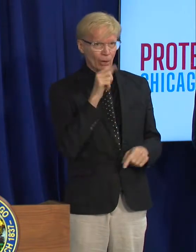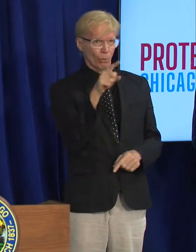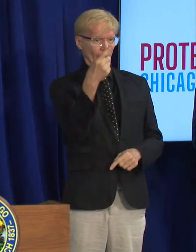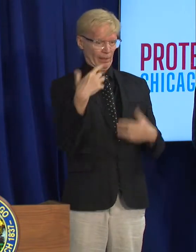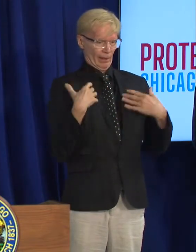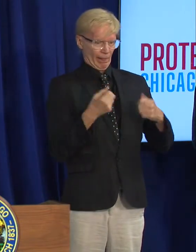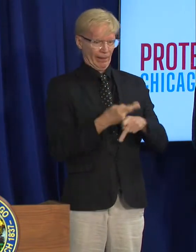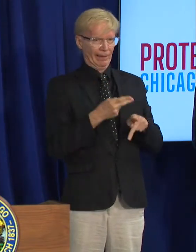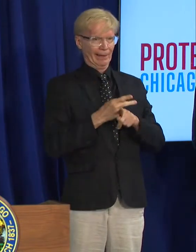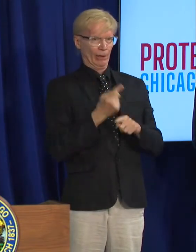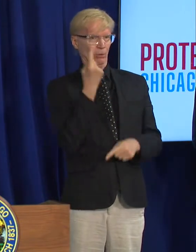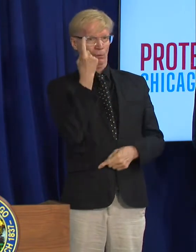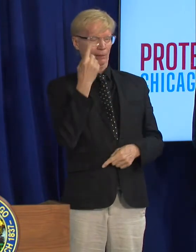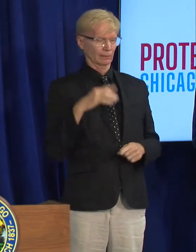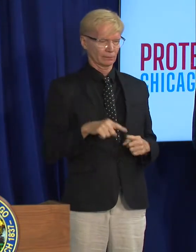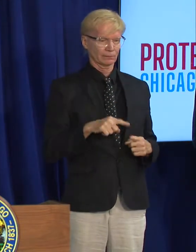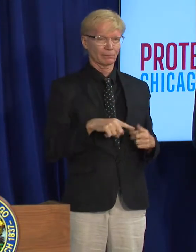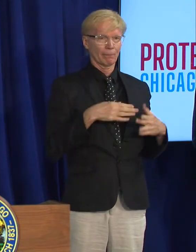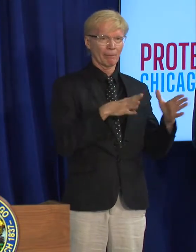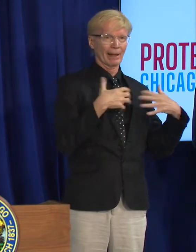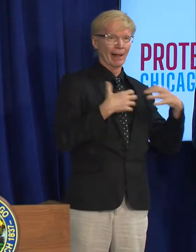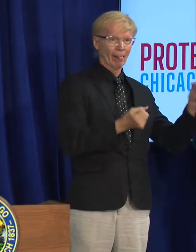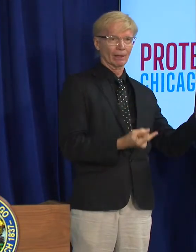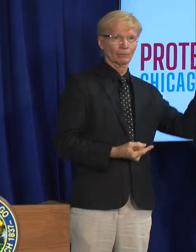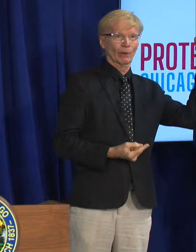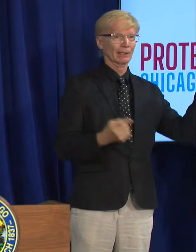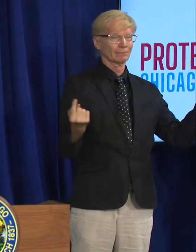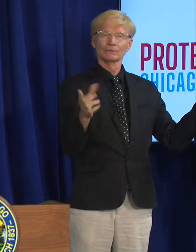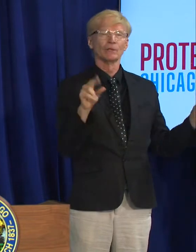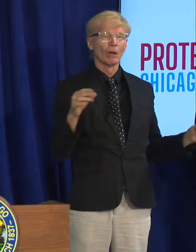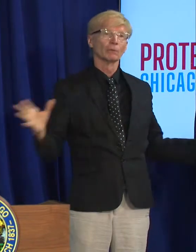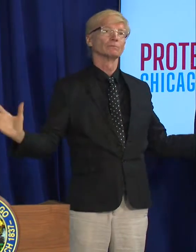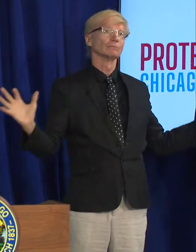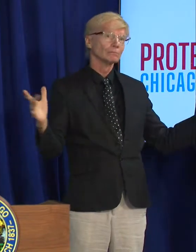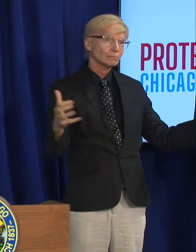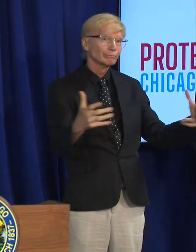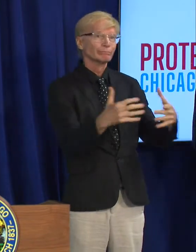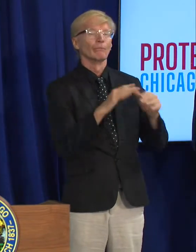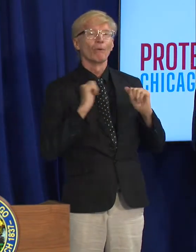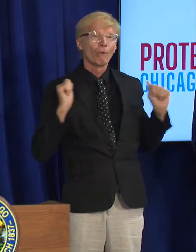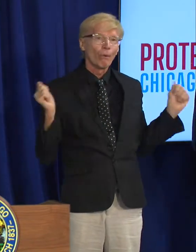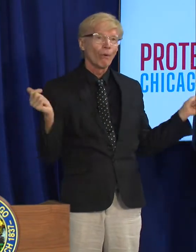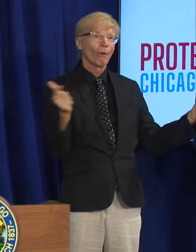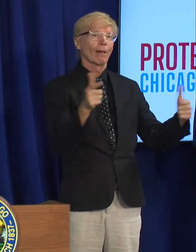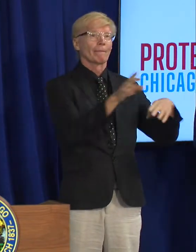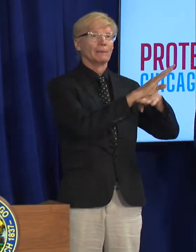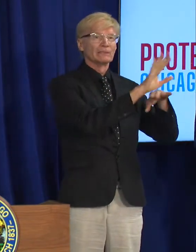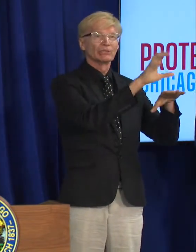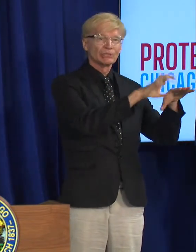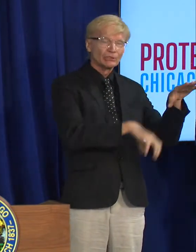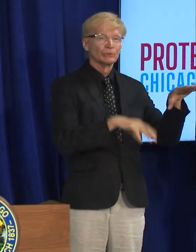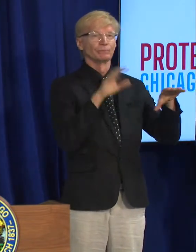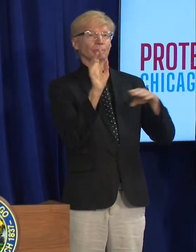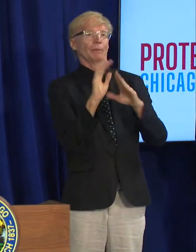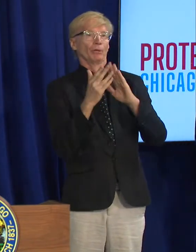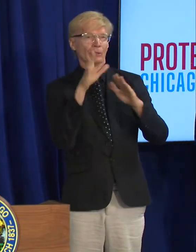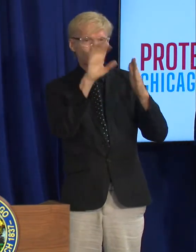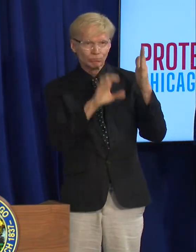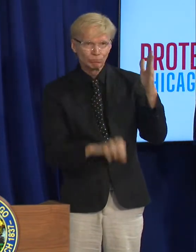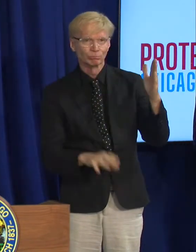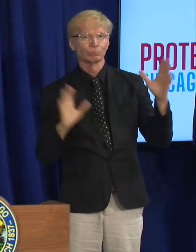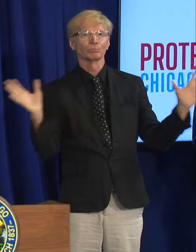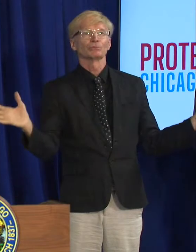organizations and our public health organizations it really is the engaged community members businesses and community organizations that